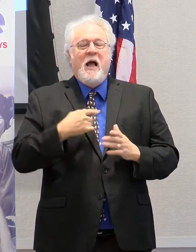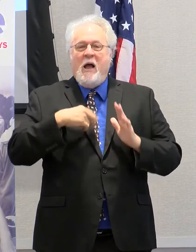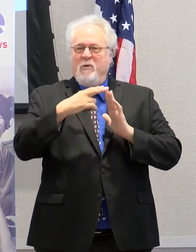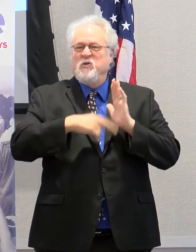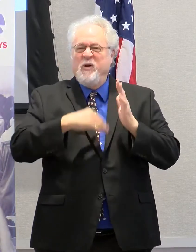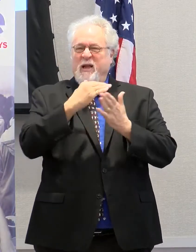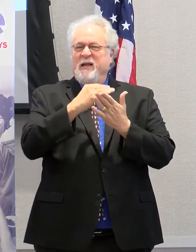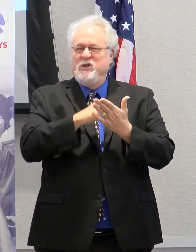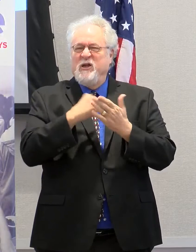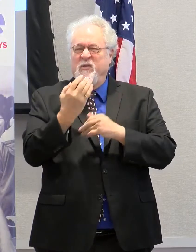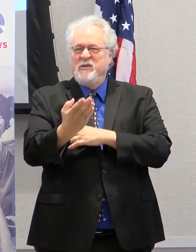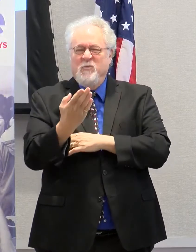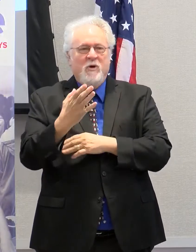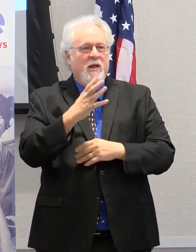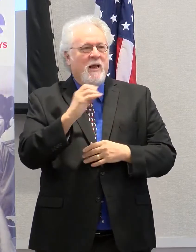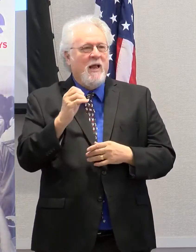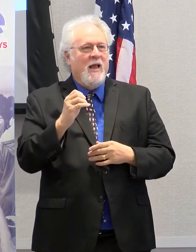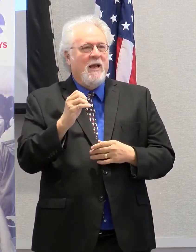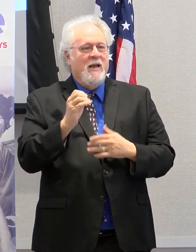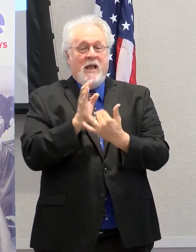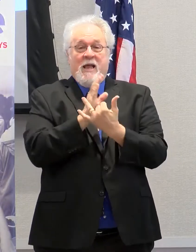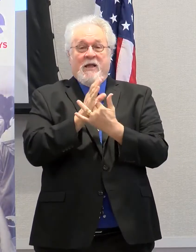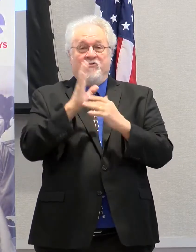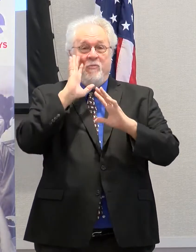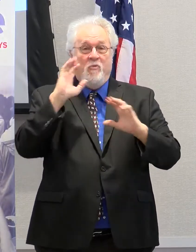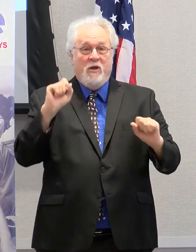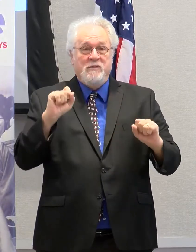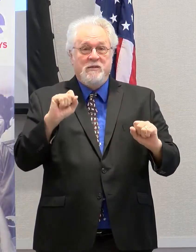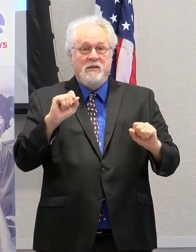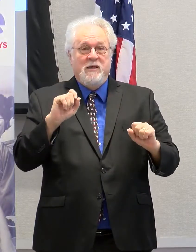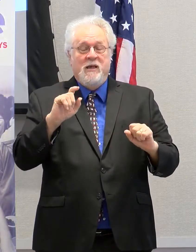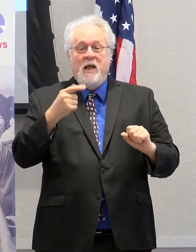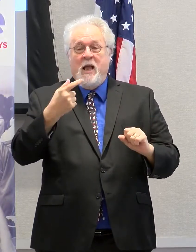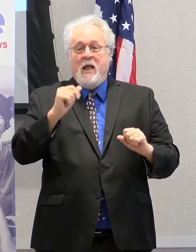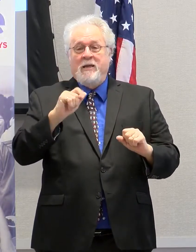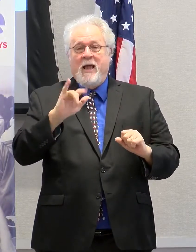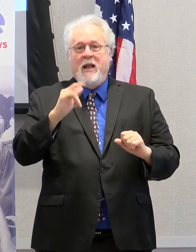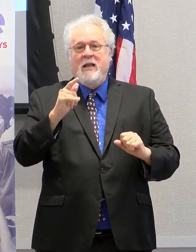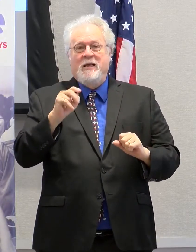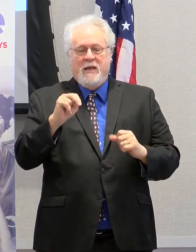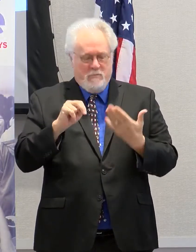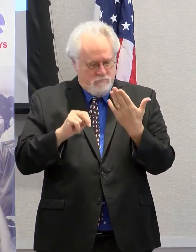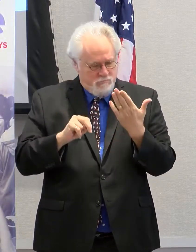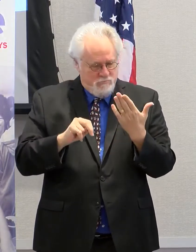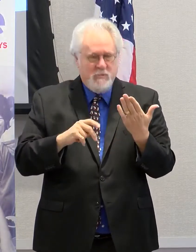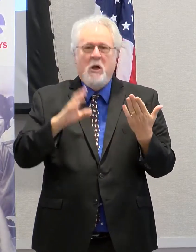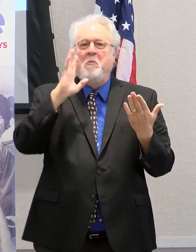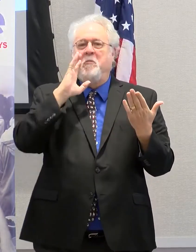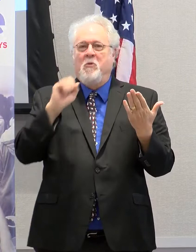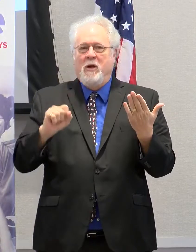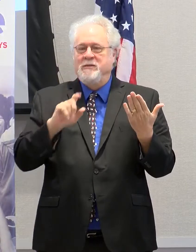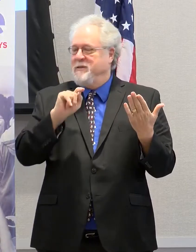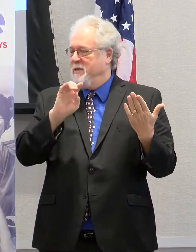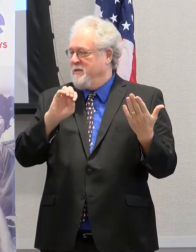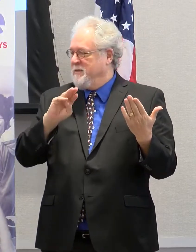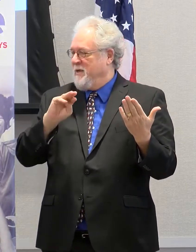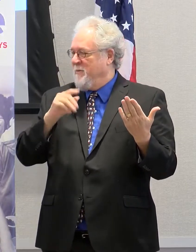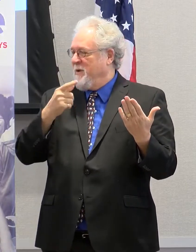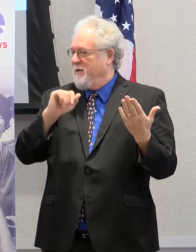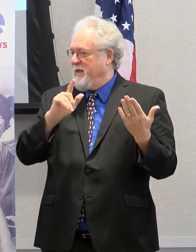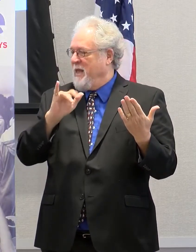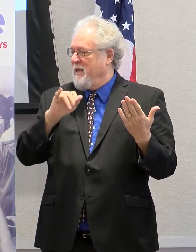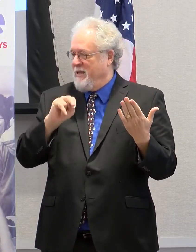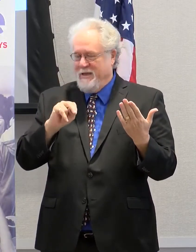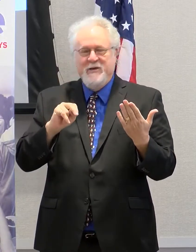agenda this morning, said, Interim President Thomas Galligan, I said, President Thomas Galligan,